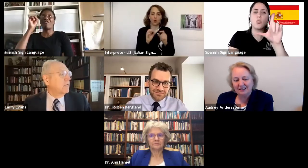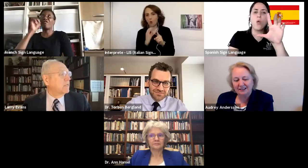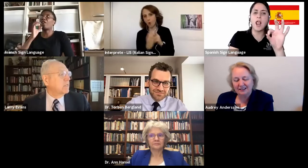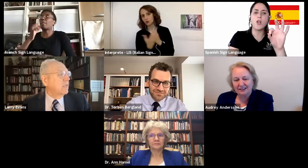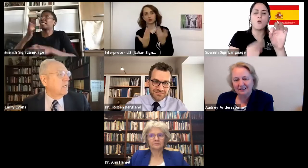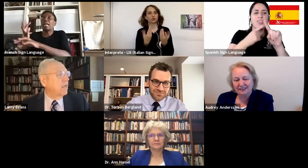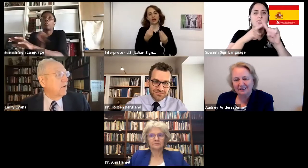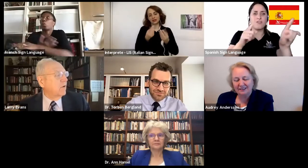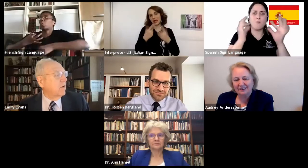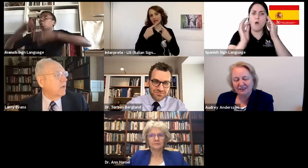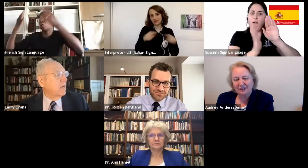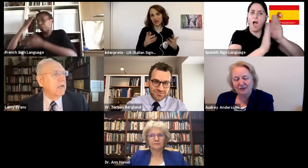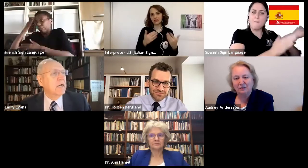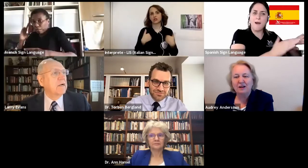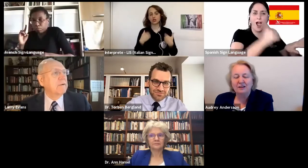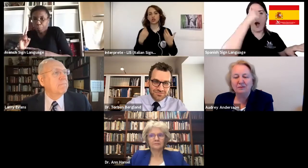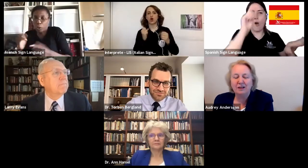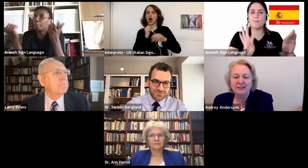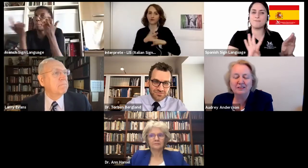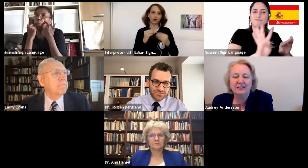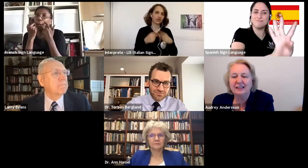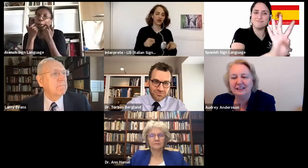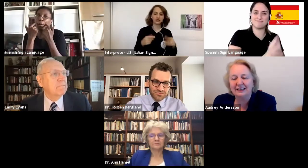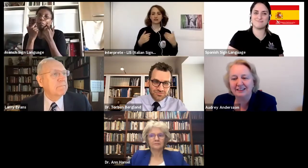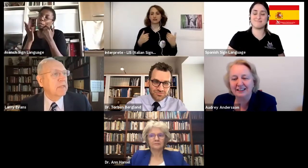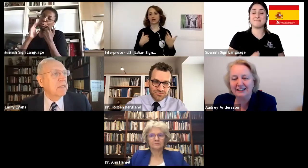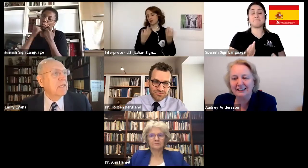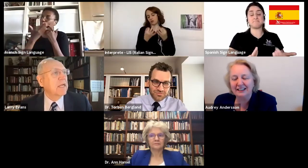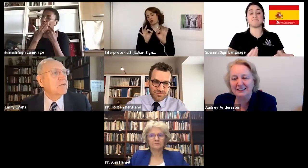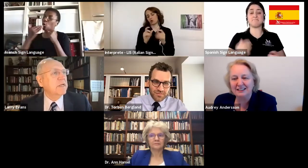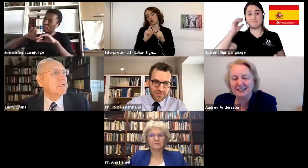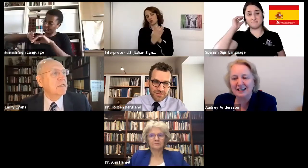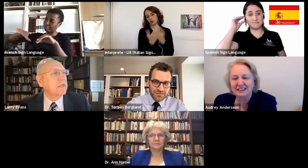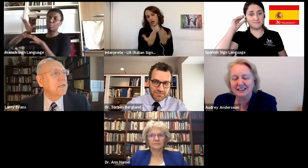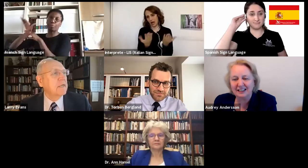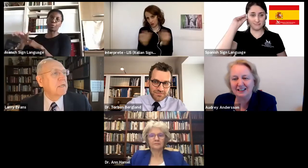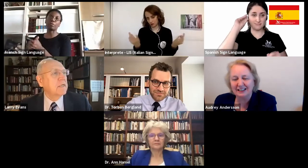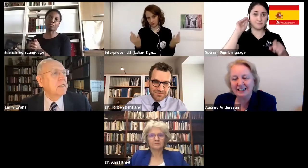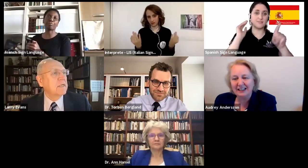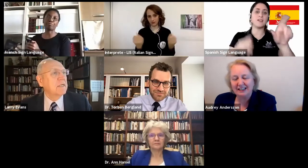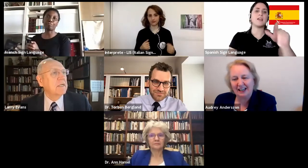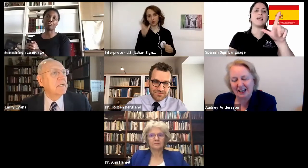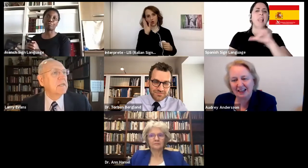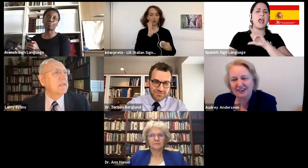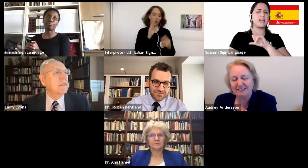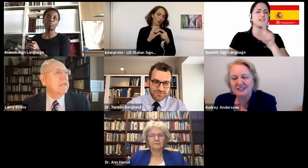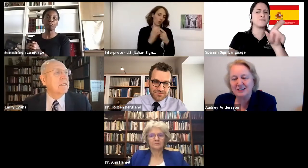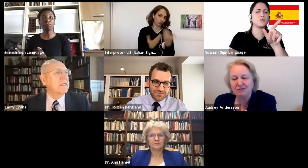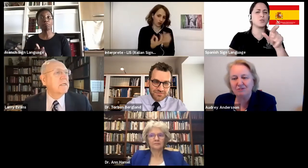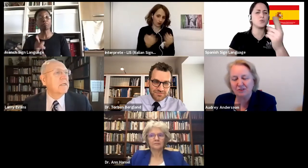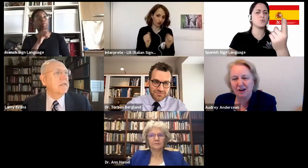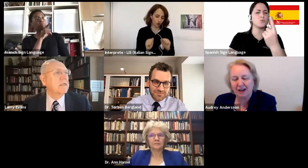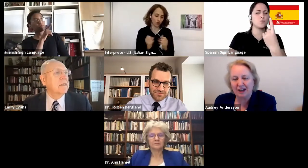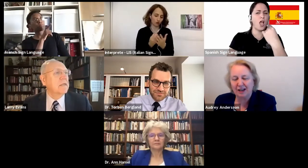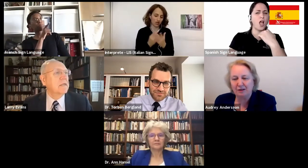let me see here. Um, while you're doing that, Larry, can I just underline that there is